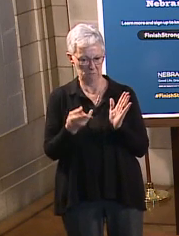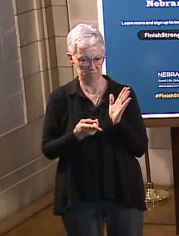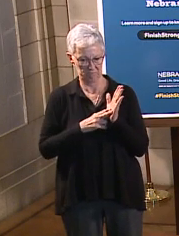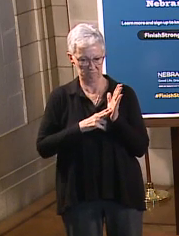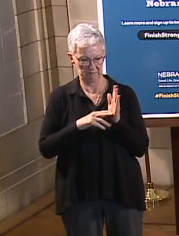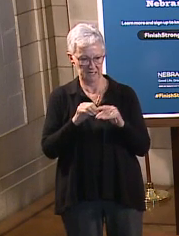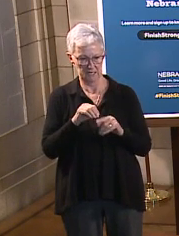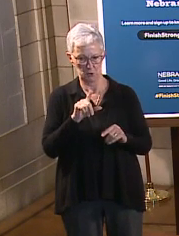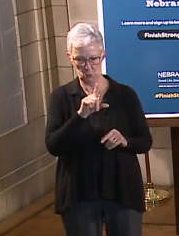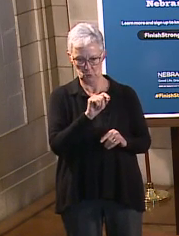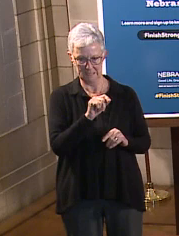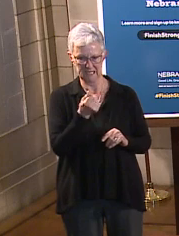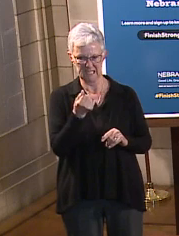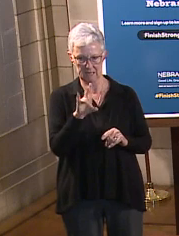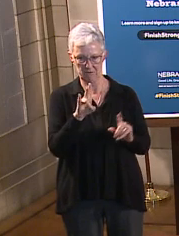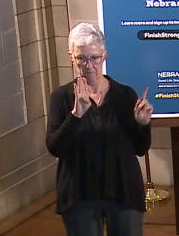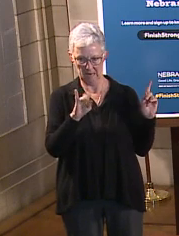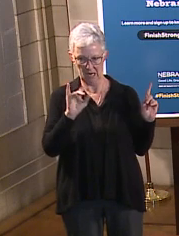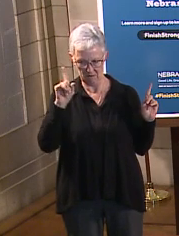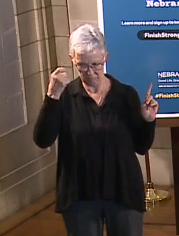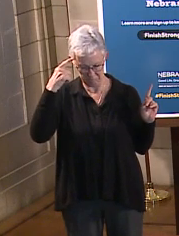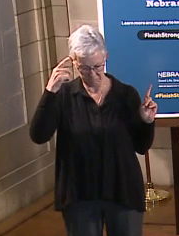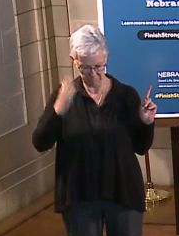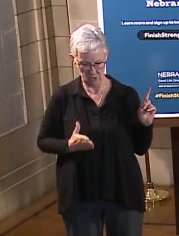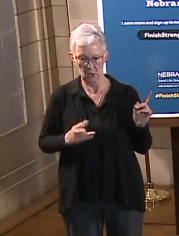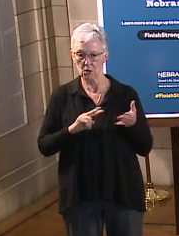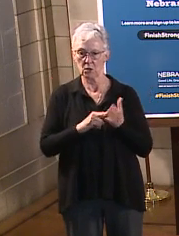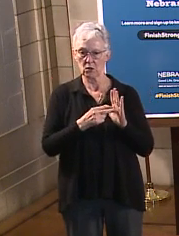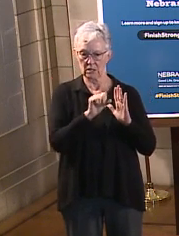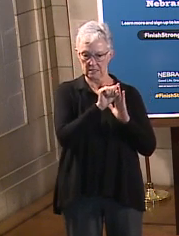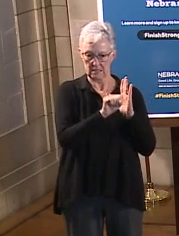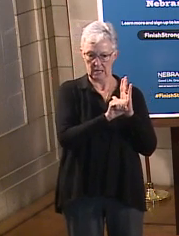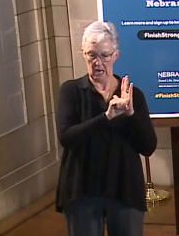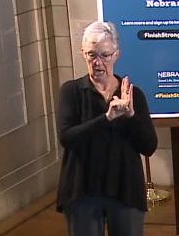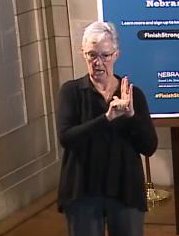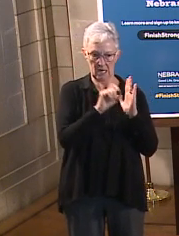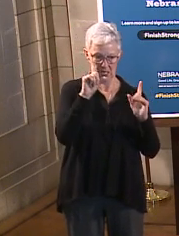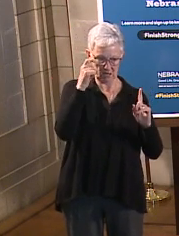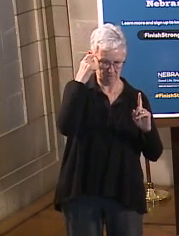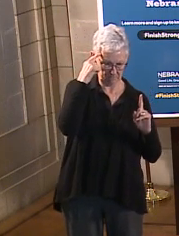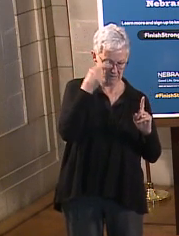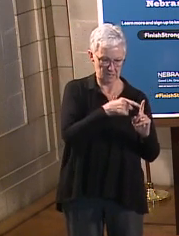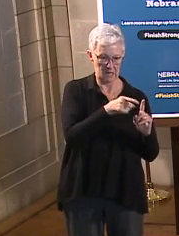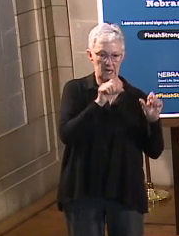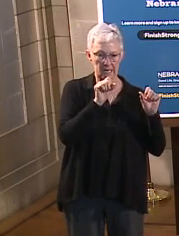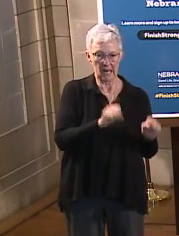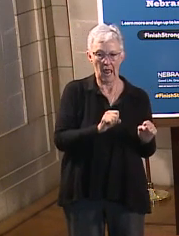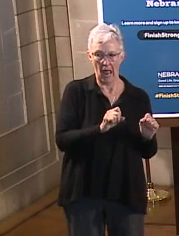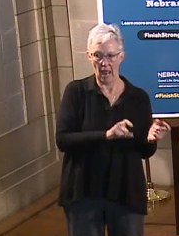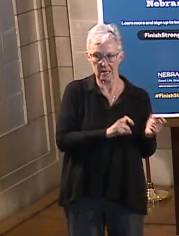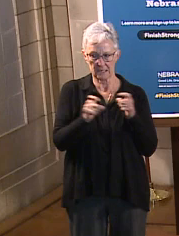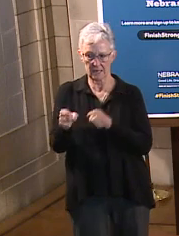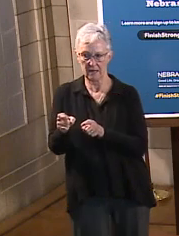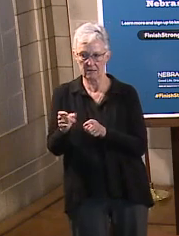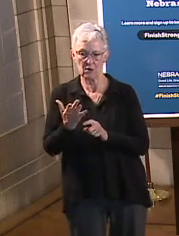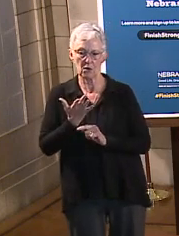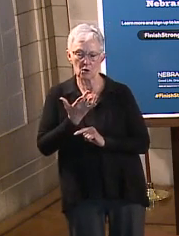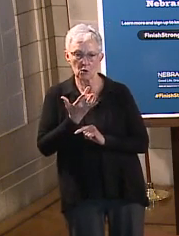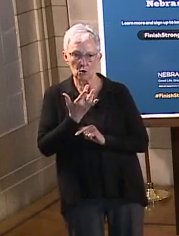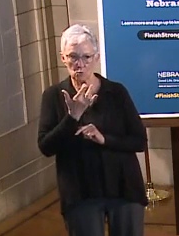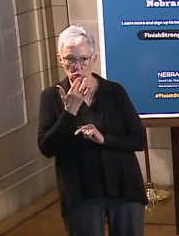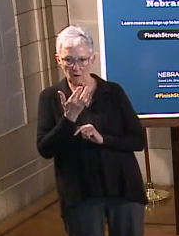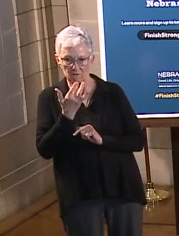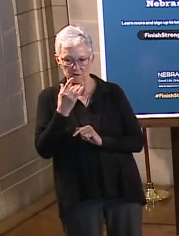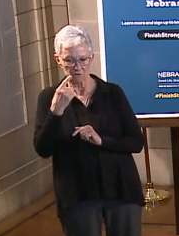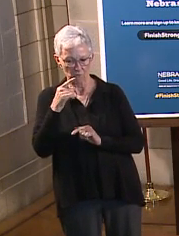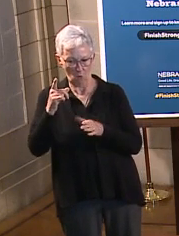in 2017, which enables state government to extend a preference to the spouses of active duty service